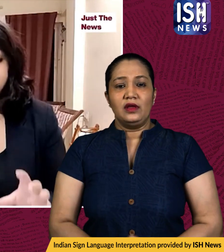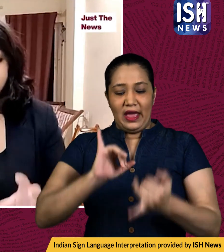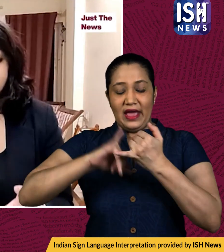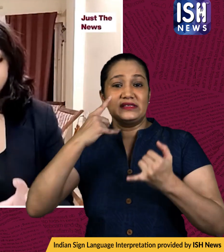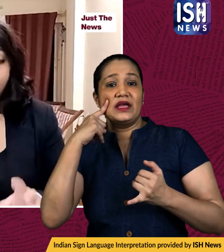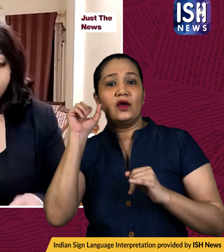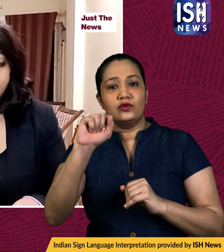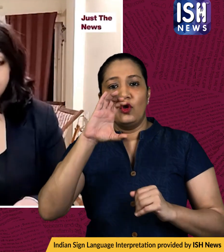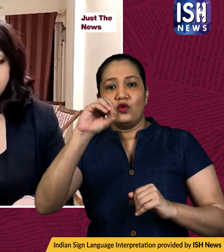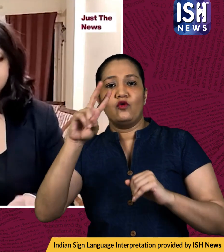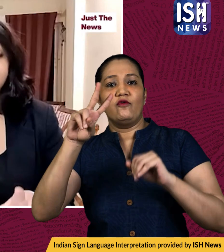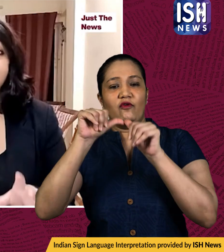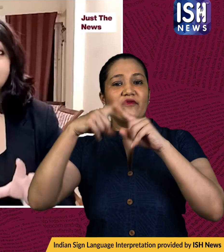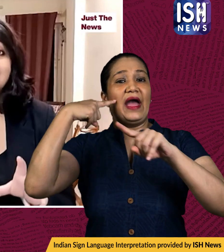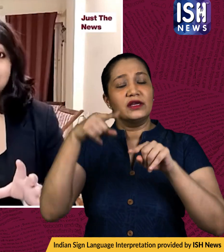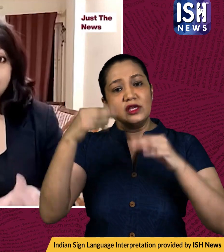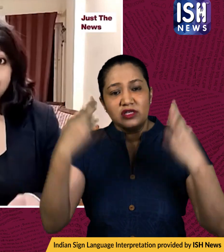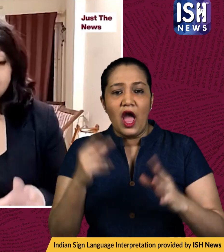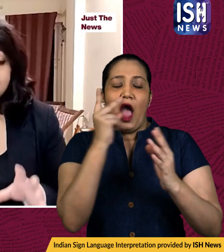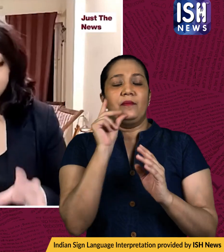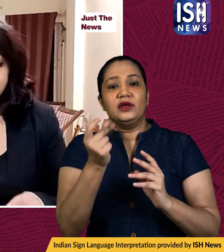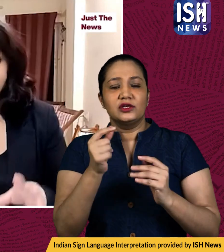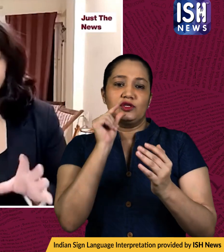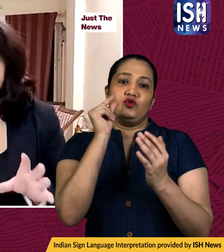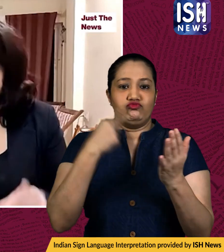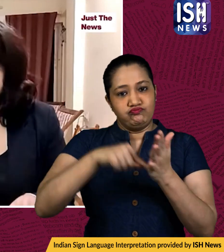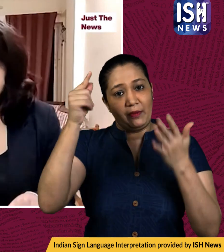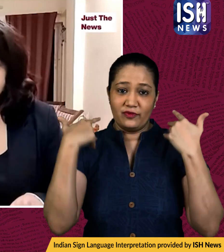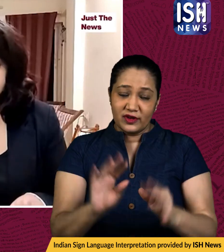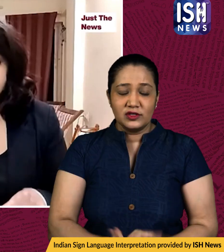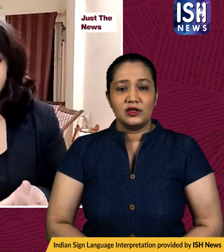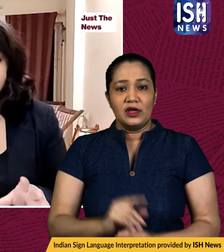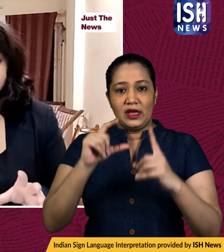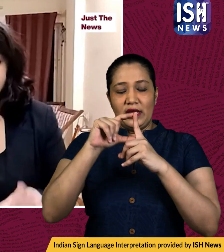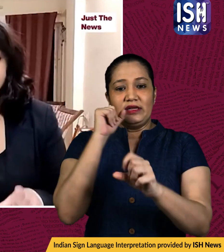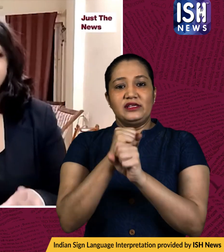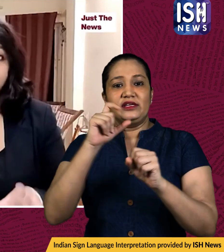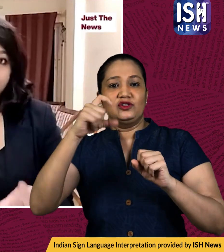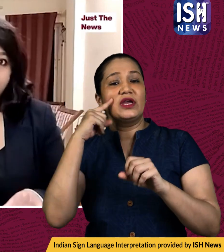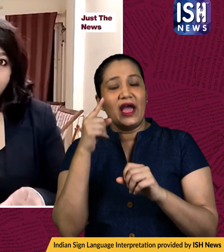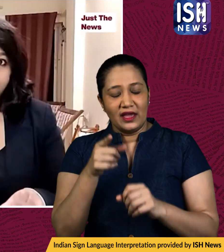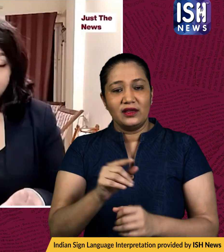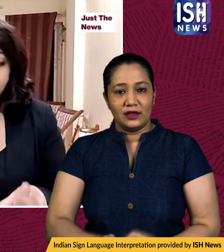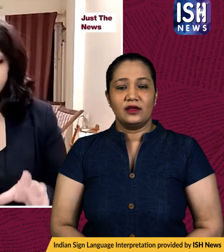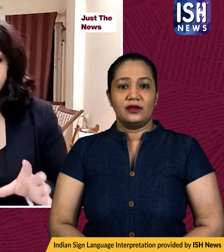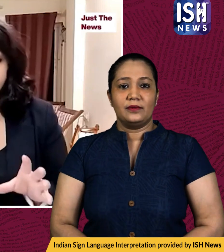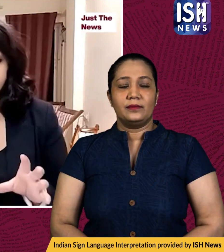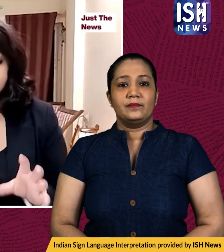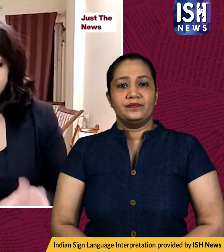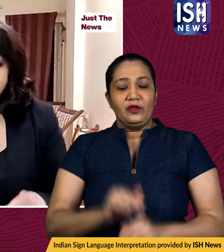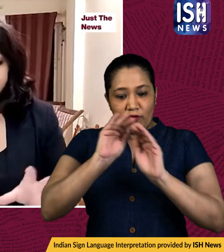of india's cover wax has been granted emergency use authorization by drugs controller general of india uh for children